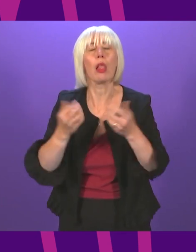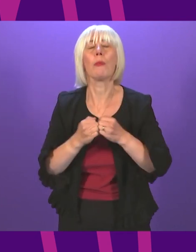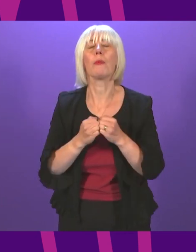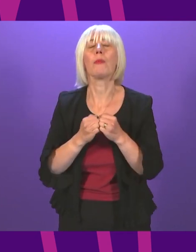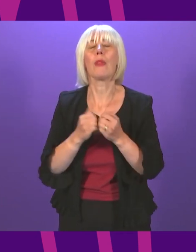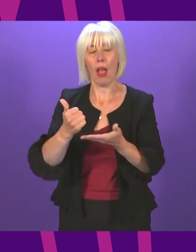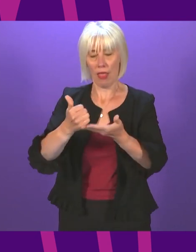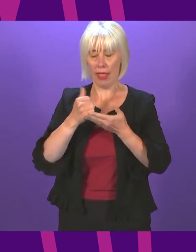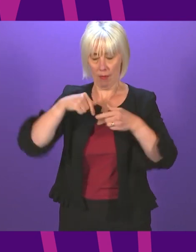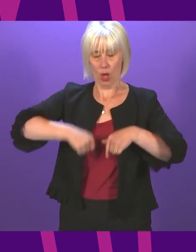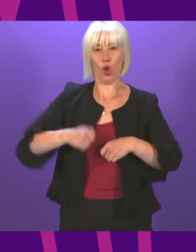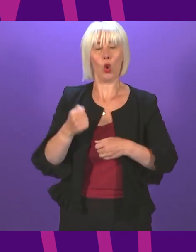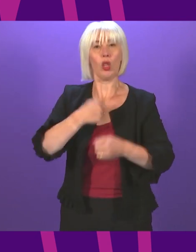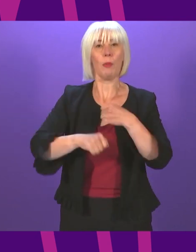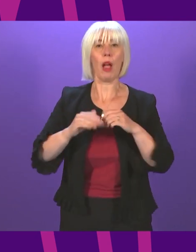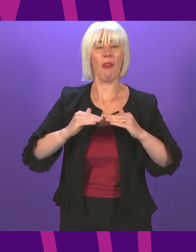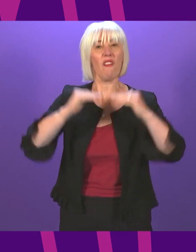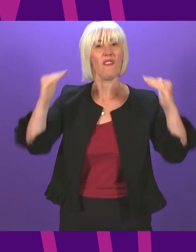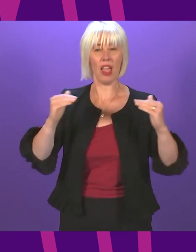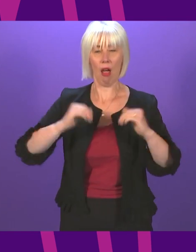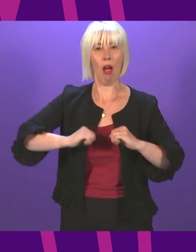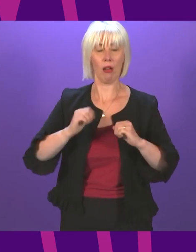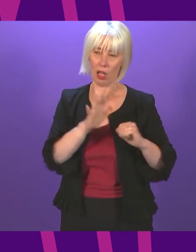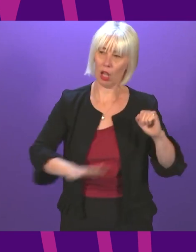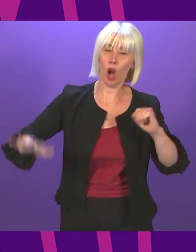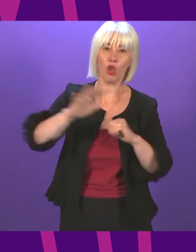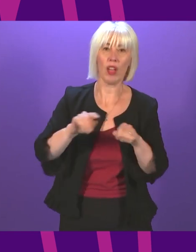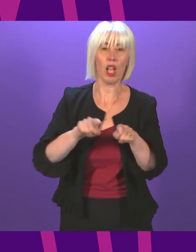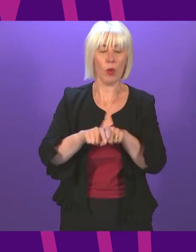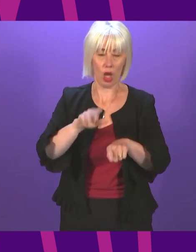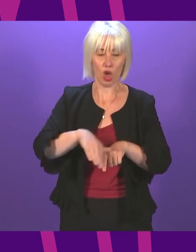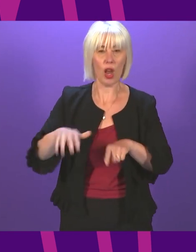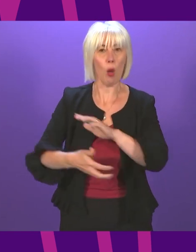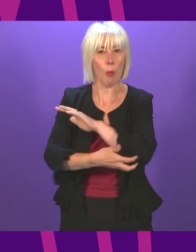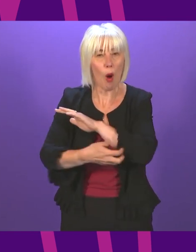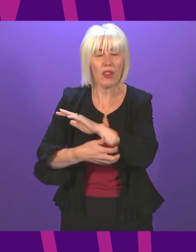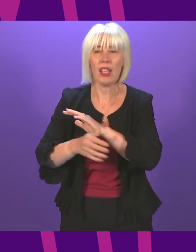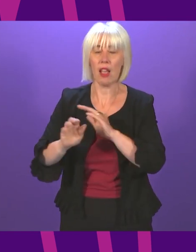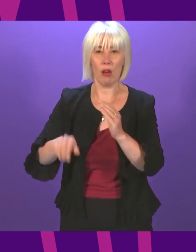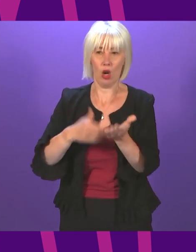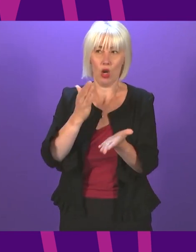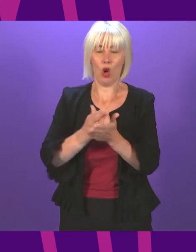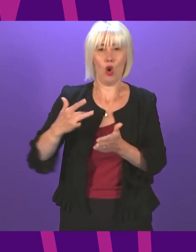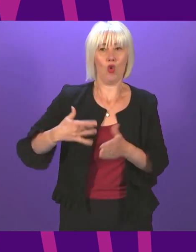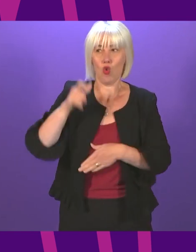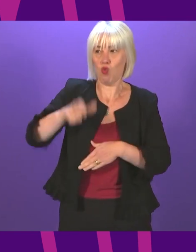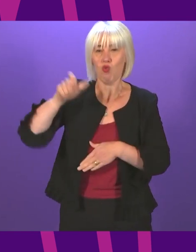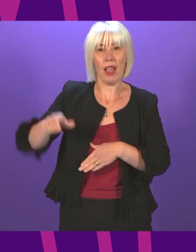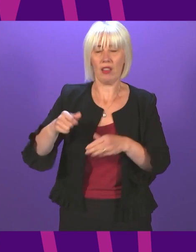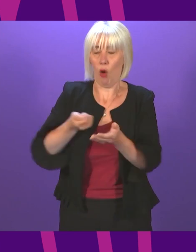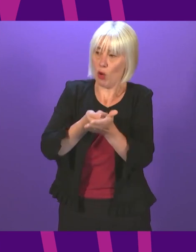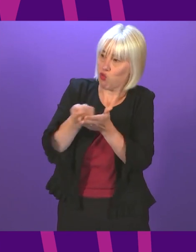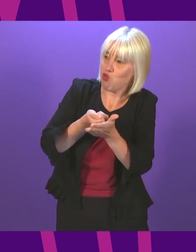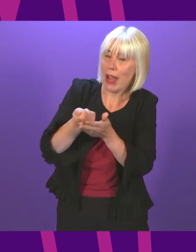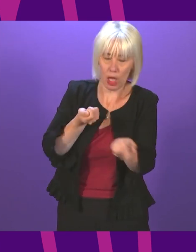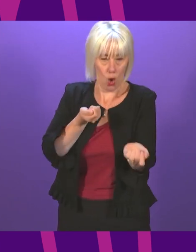It will tackle child poverty and deliver stronger rights for tenants, including an effective system of rent controls, so that